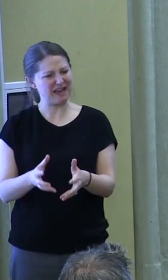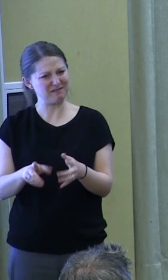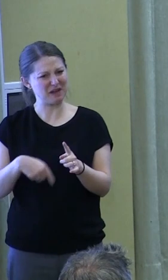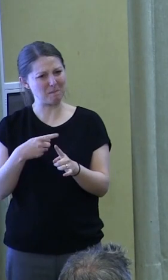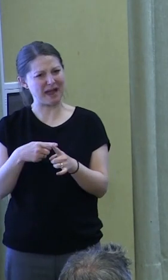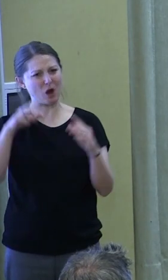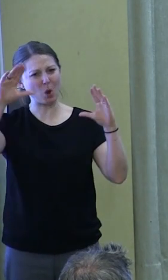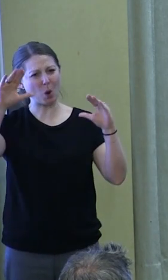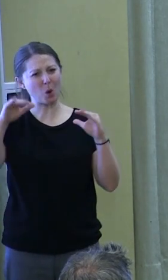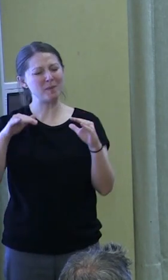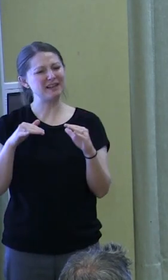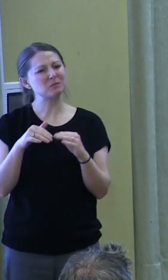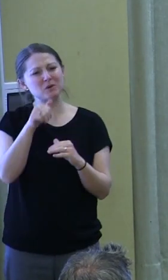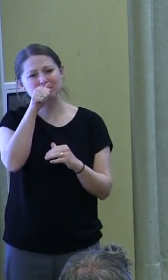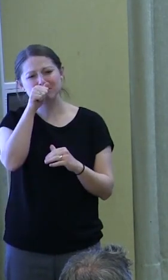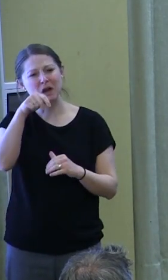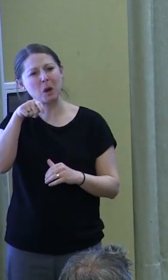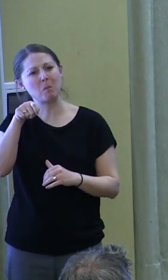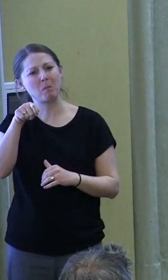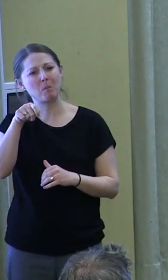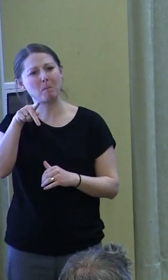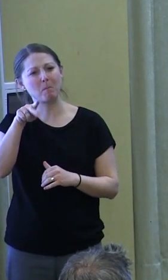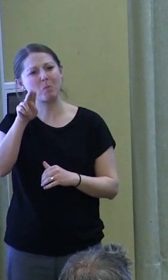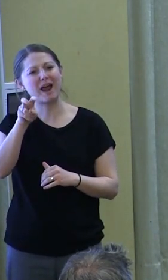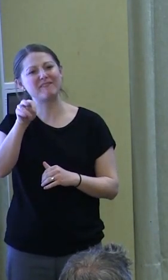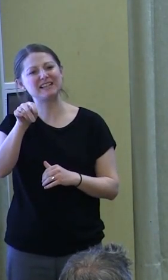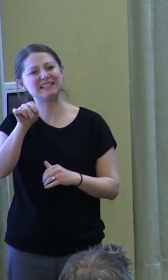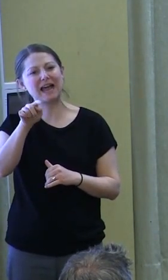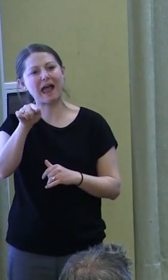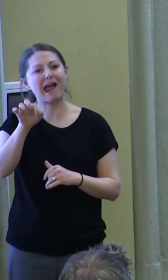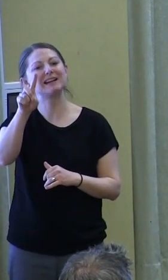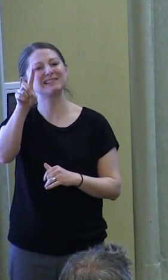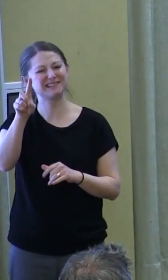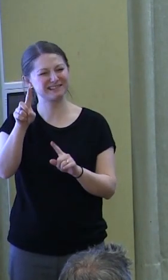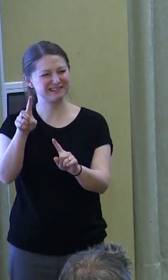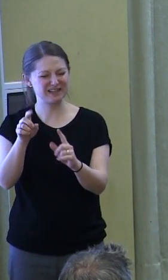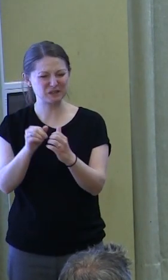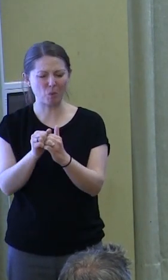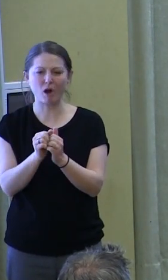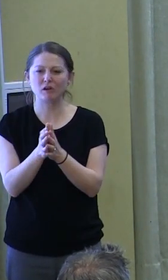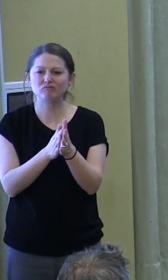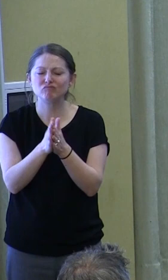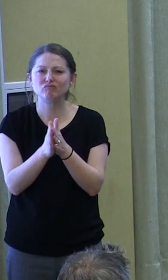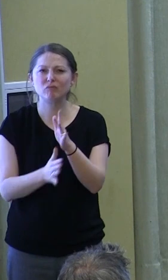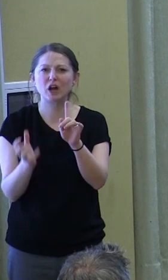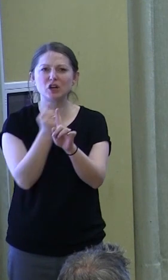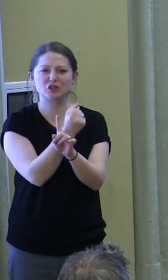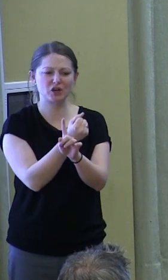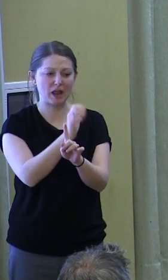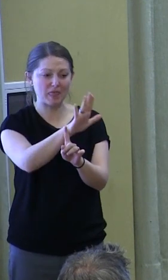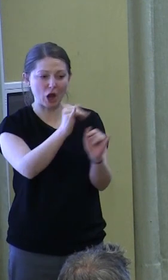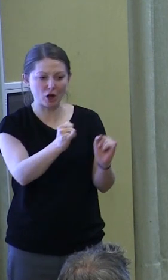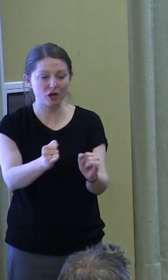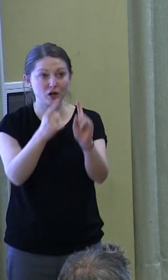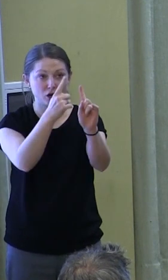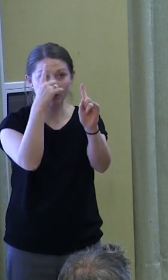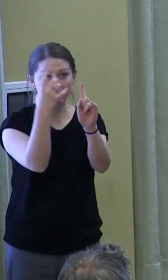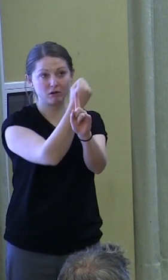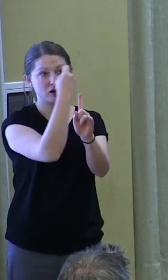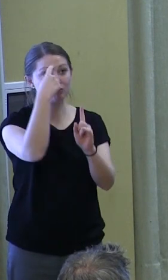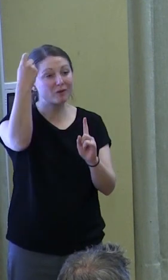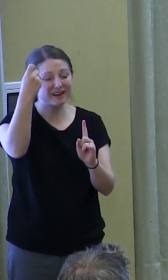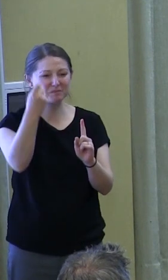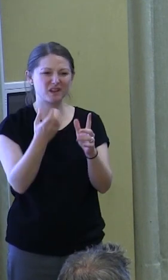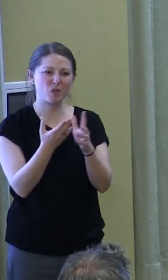largely privatized. So hope is kind of reduced to this mere drive to achieve one's own limited dreams, typically